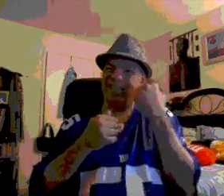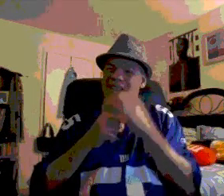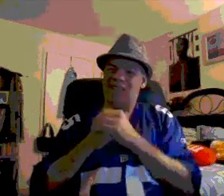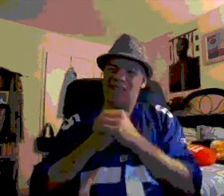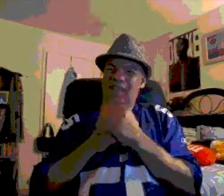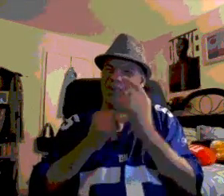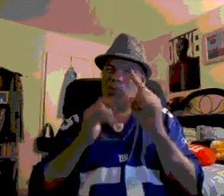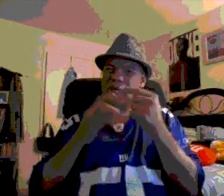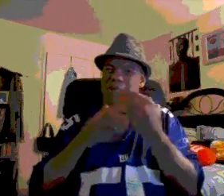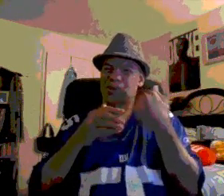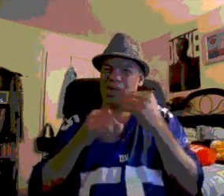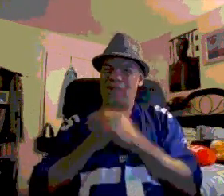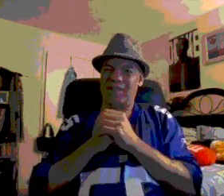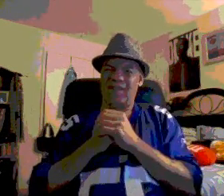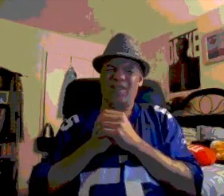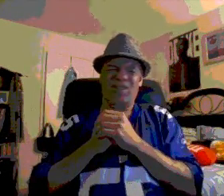Or when we're deluding ourselves.